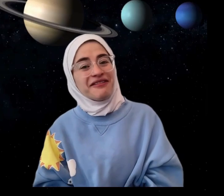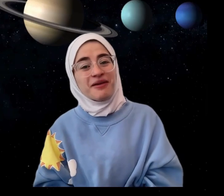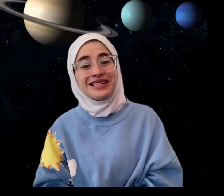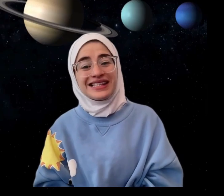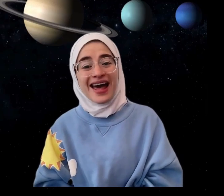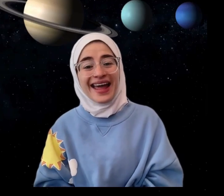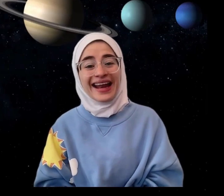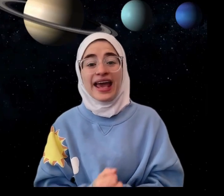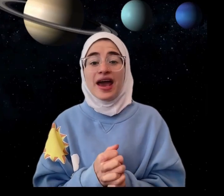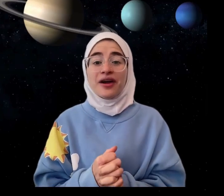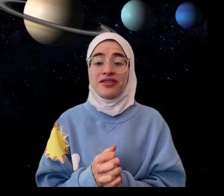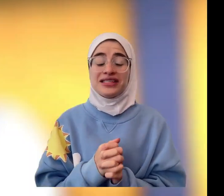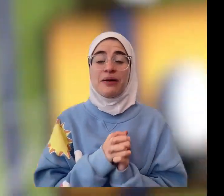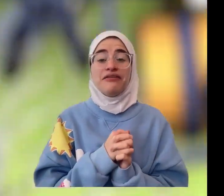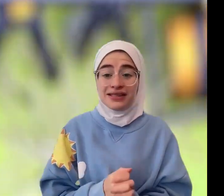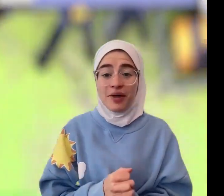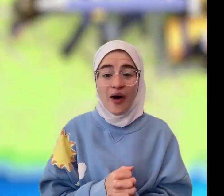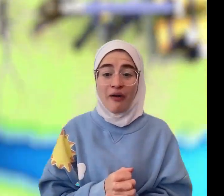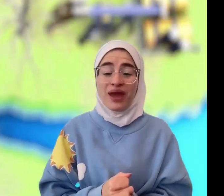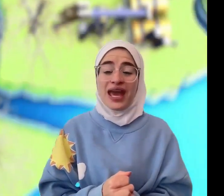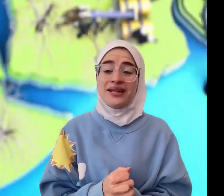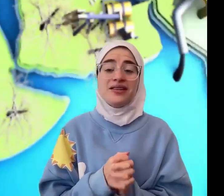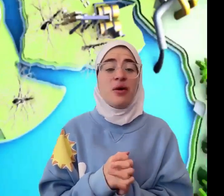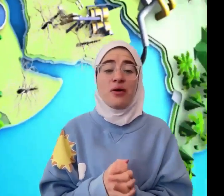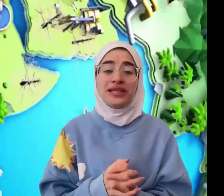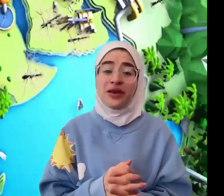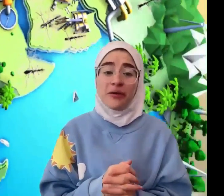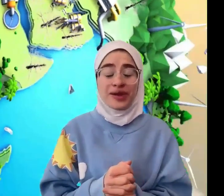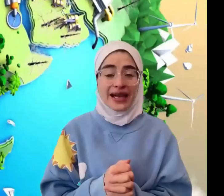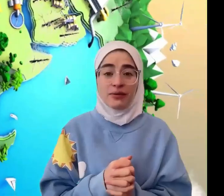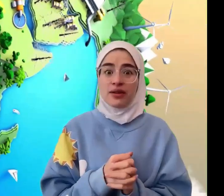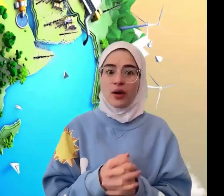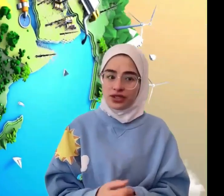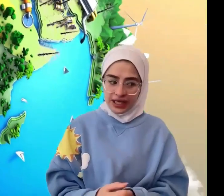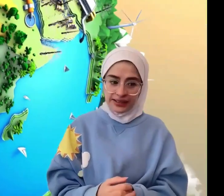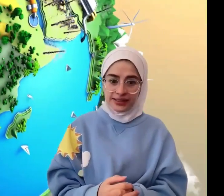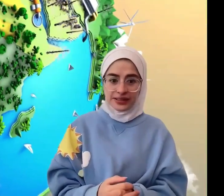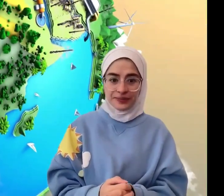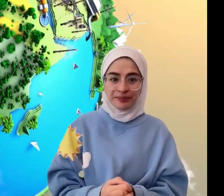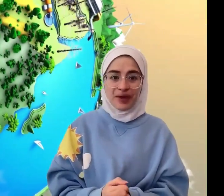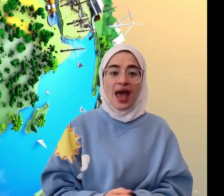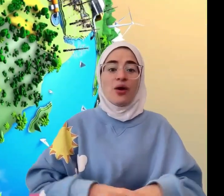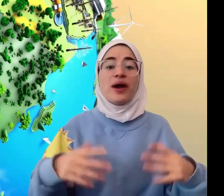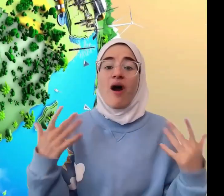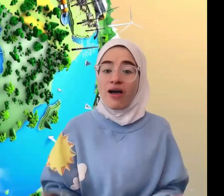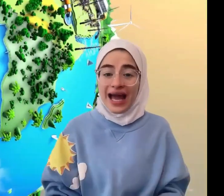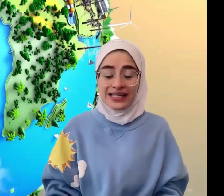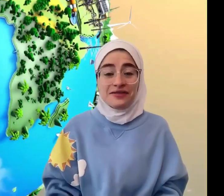from the sun. Earth is our awesome home. It's the only known planet with oceans, where all kinds of